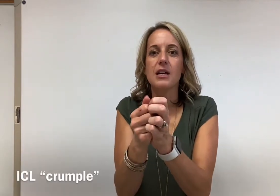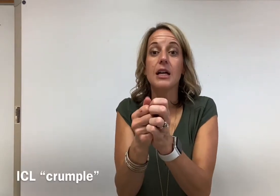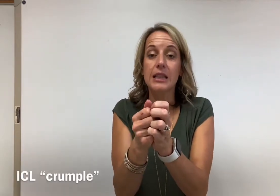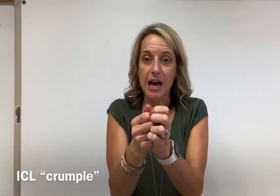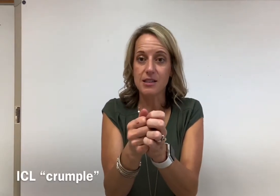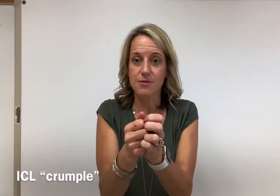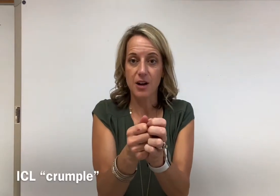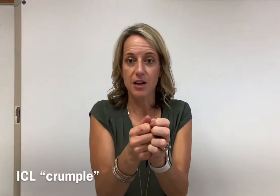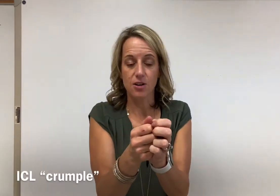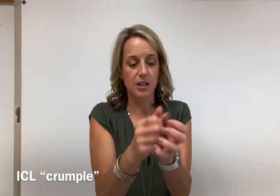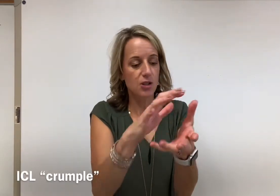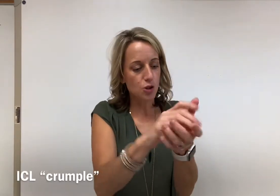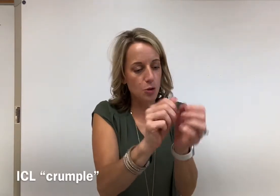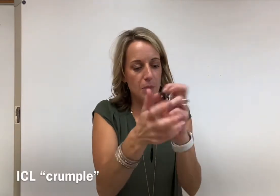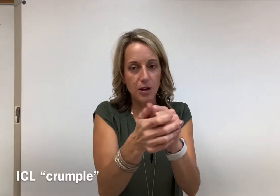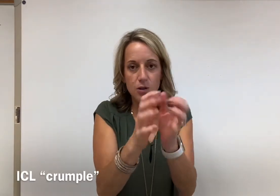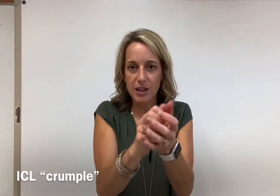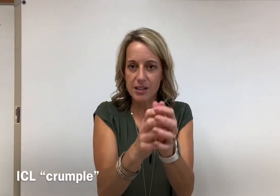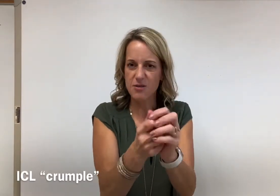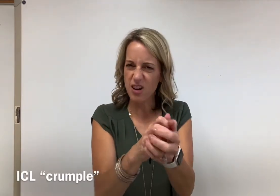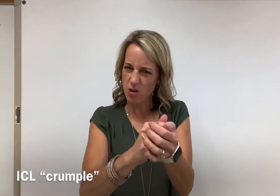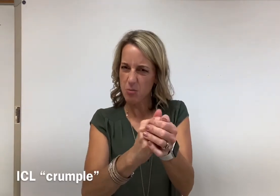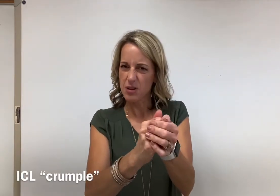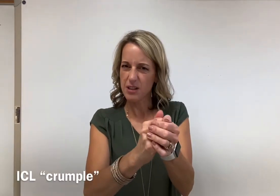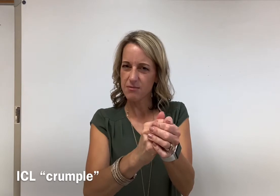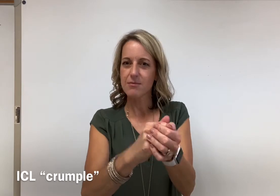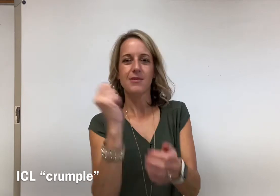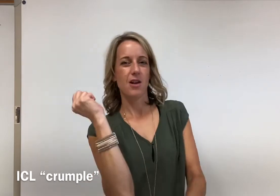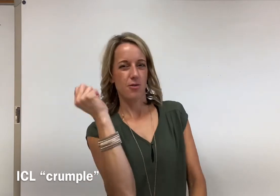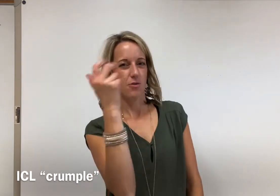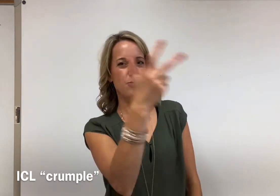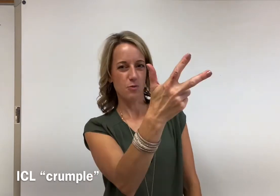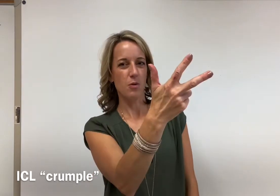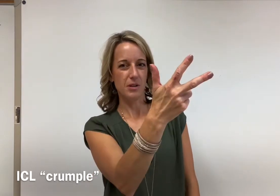classifier, instrumental classifier. Crumple it, throw it.